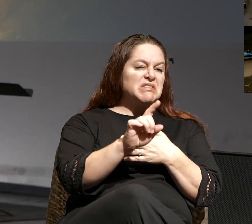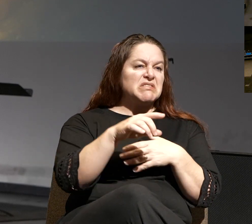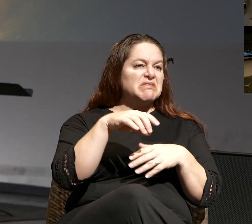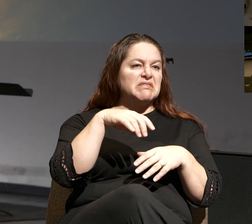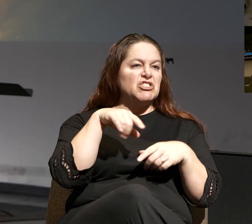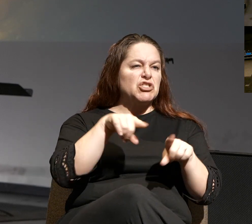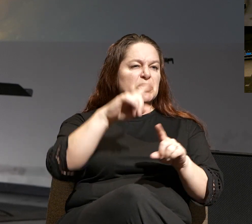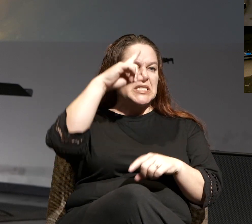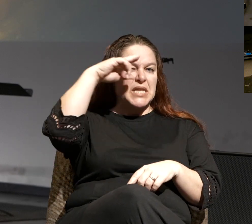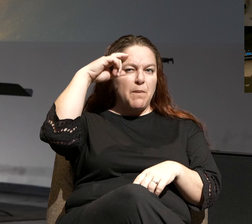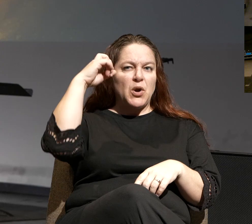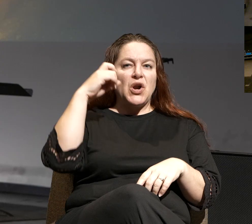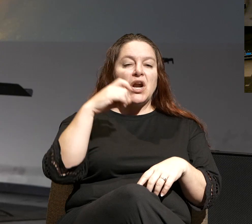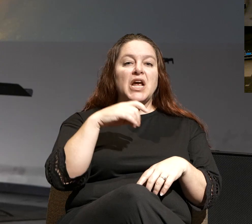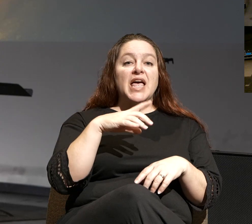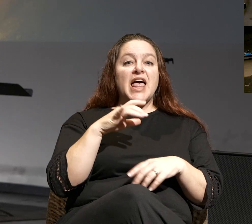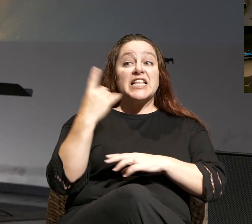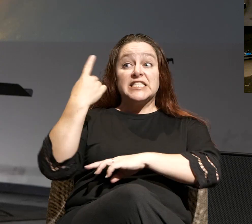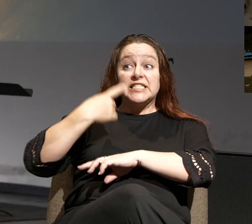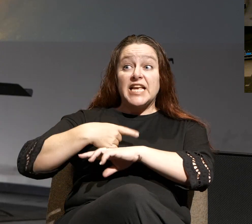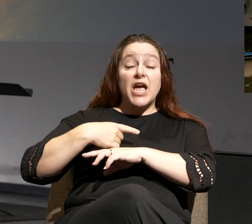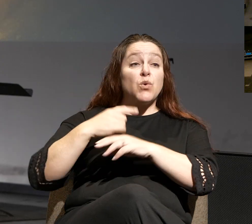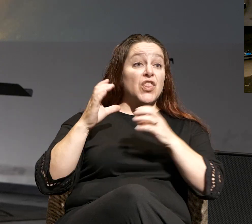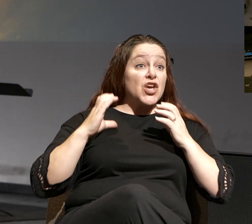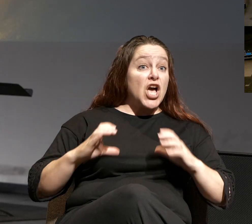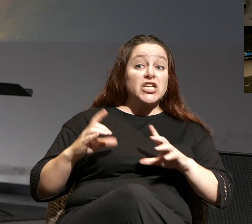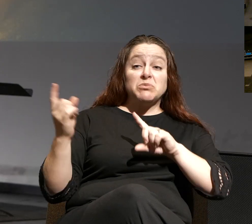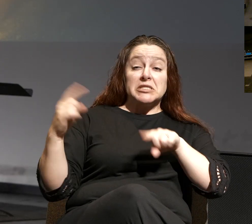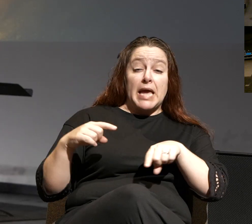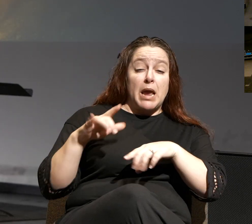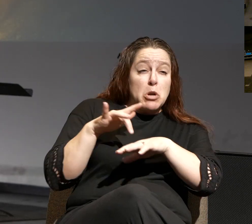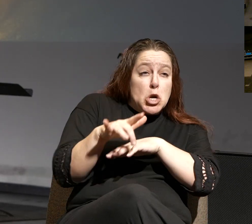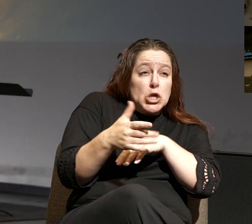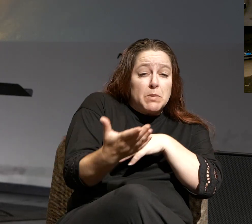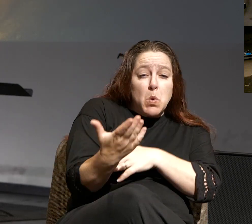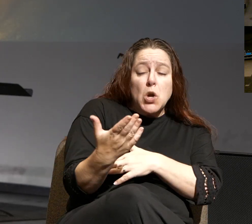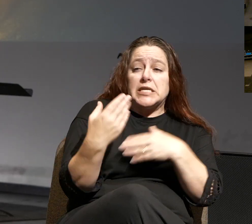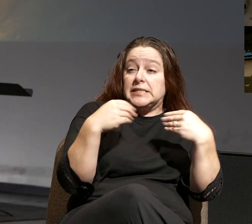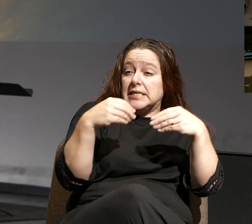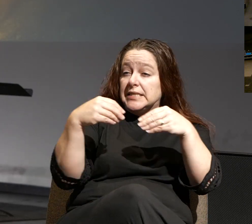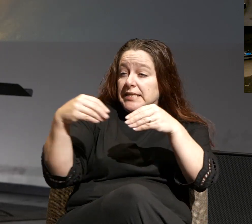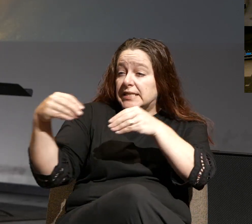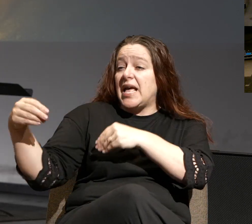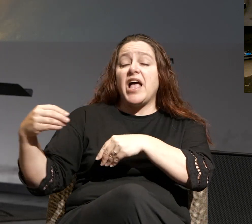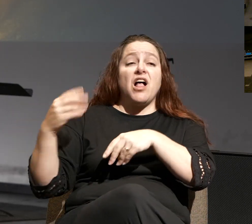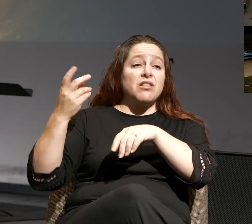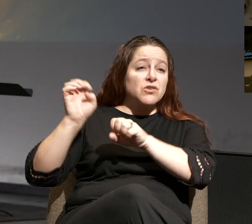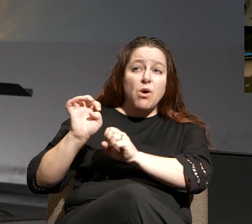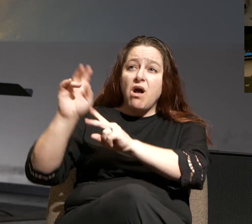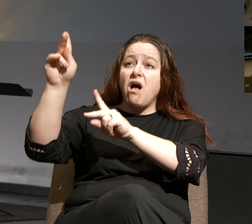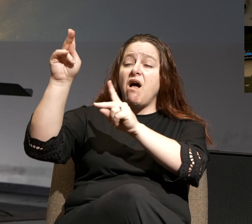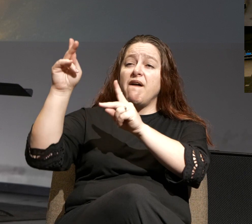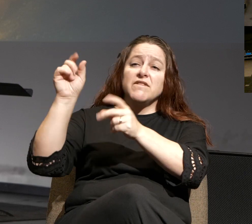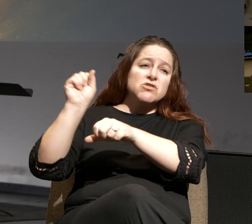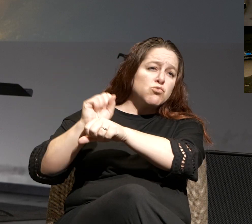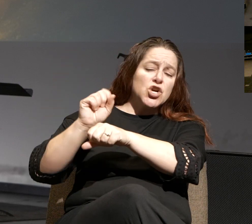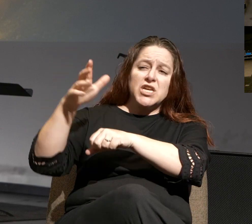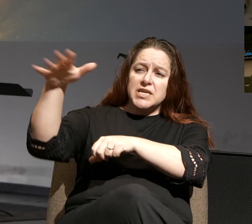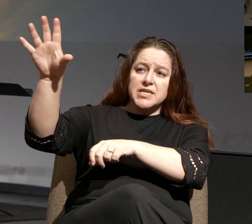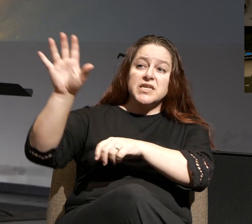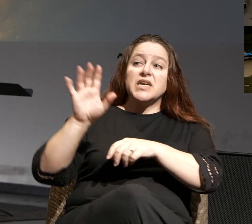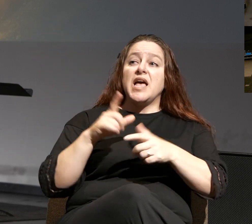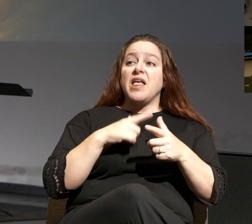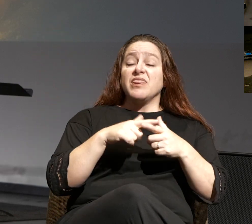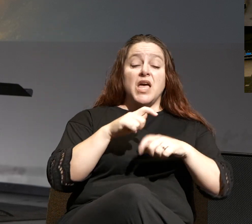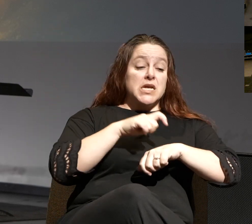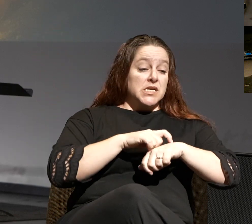it's one of those days where all the customers have come in. It's that early morning rush. We're selling flooring supplies. They're off to their jobs for the day, and there's kind of a